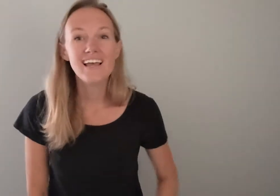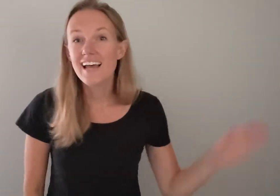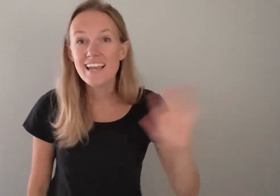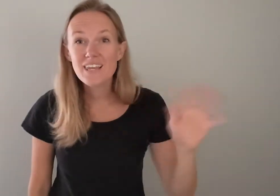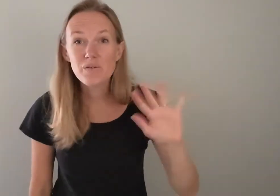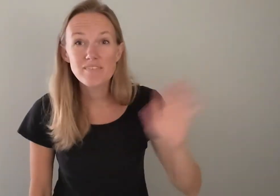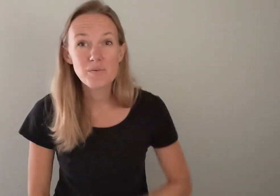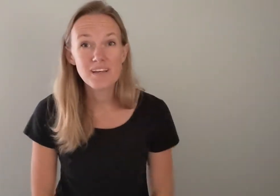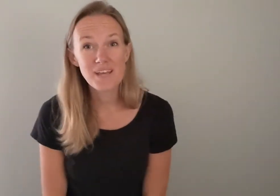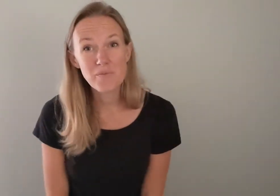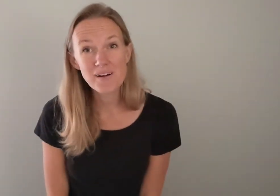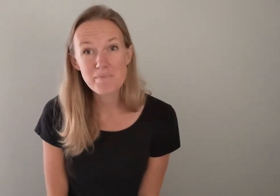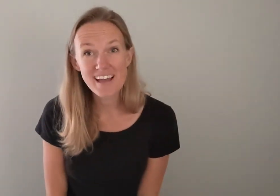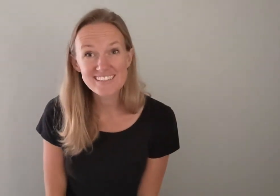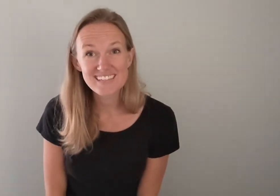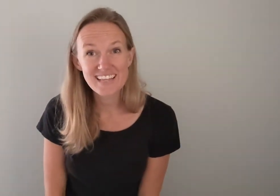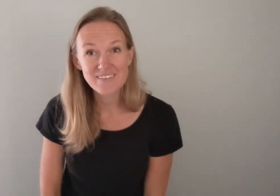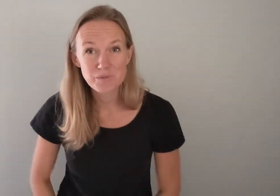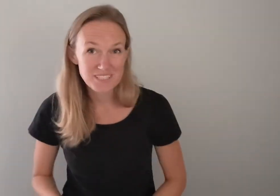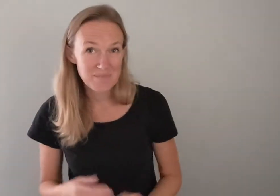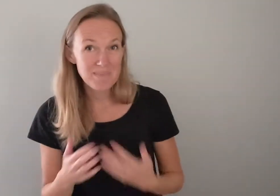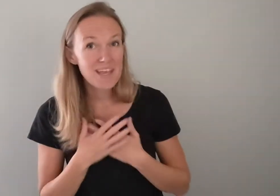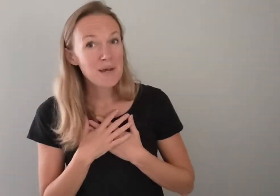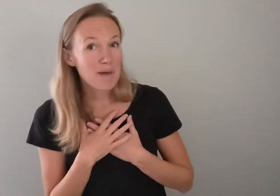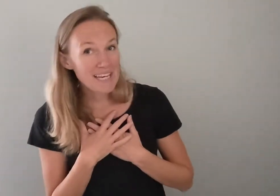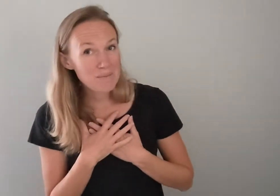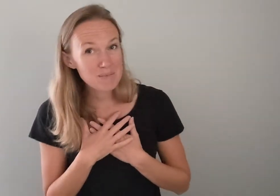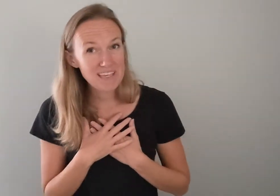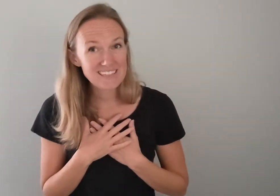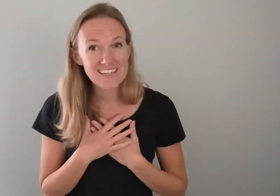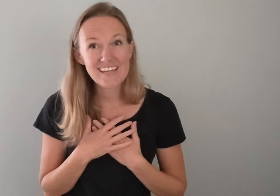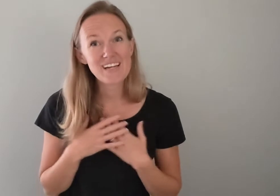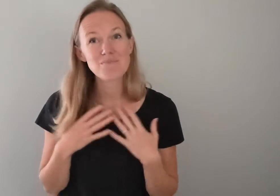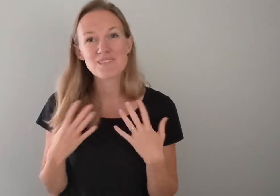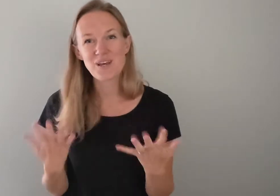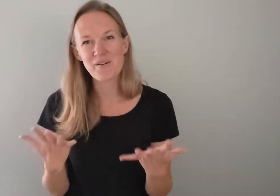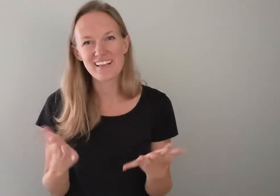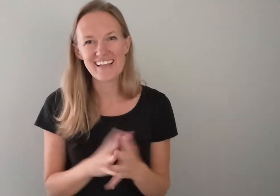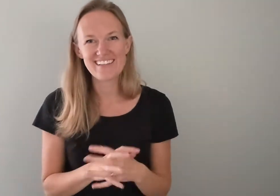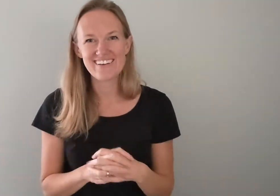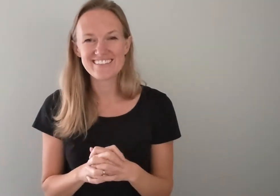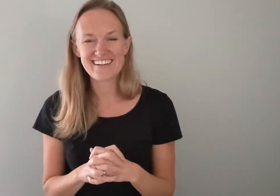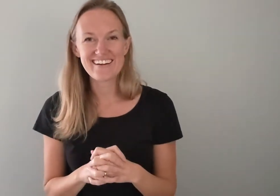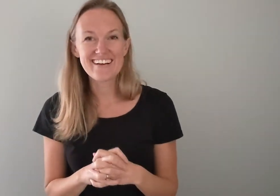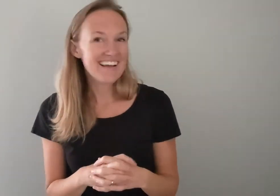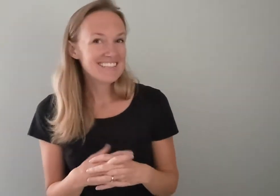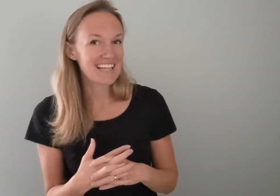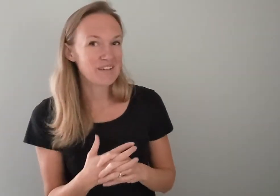Hello everyone and welcome back to Sign Language Worship. My name is Mandy and I'm so glad that you guys are here. Sign Language